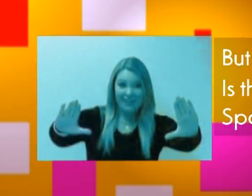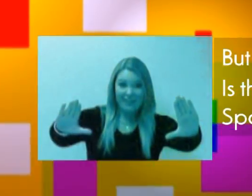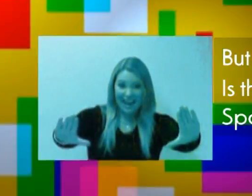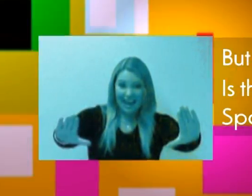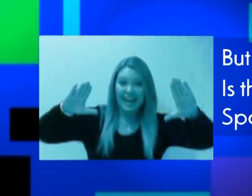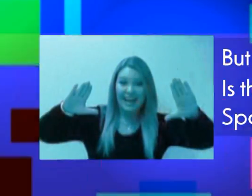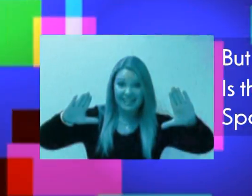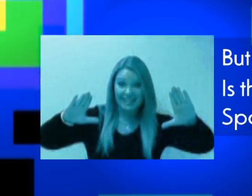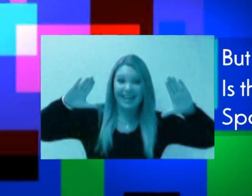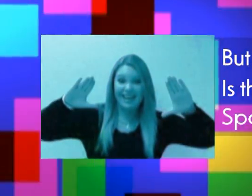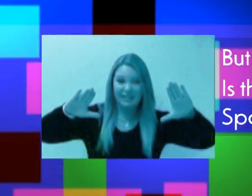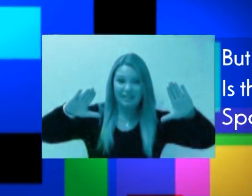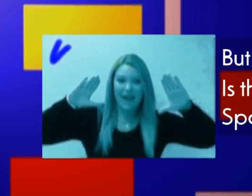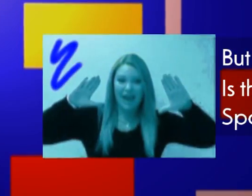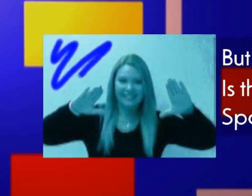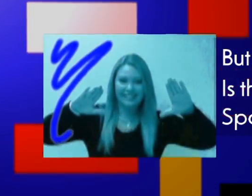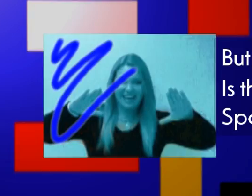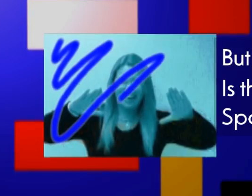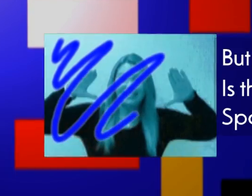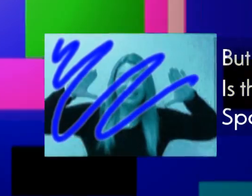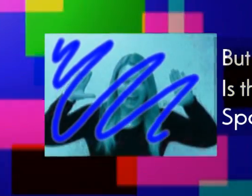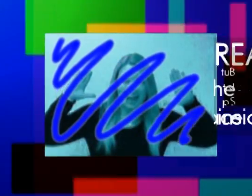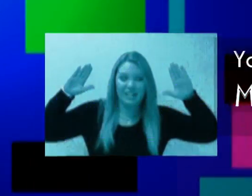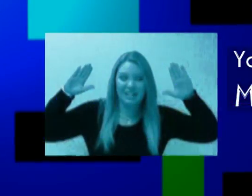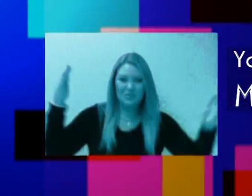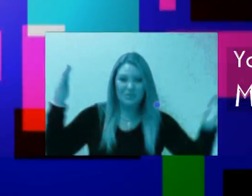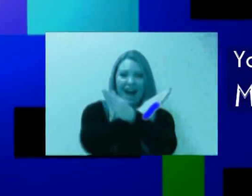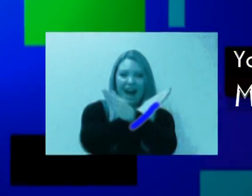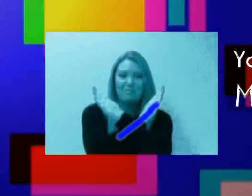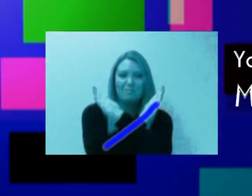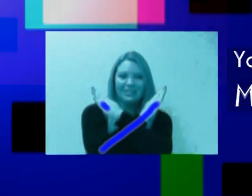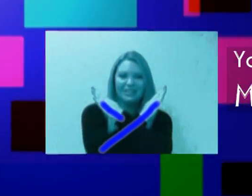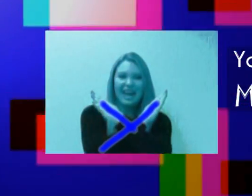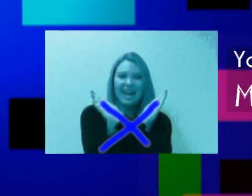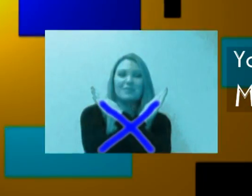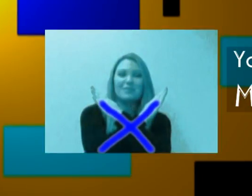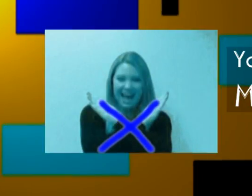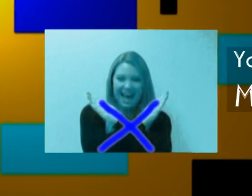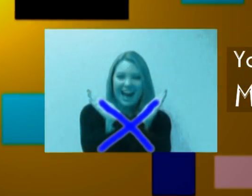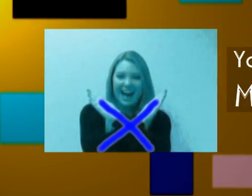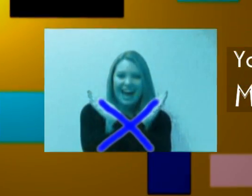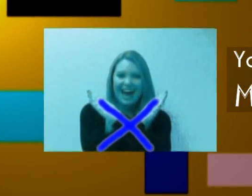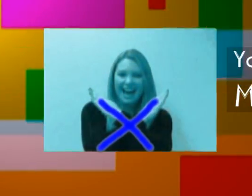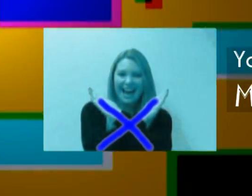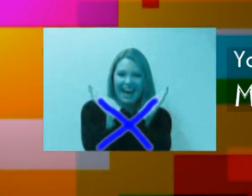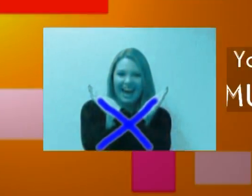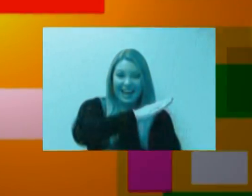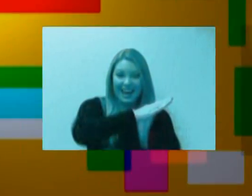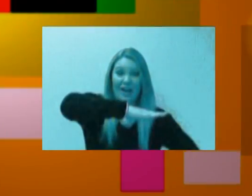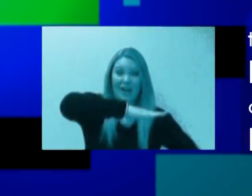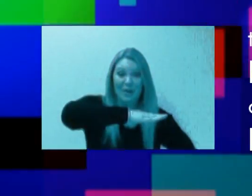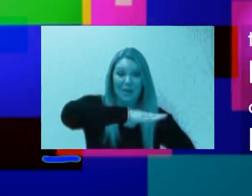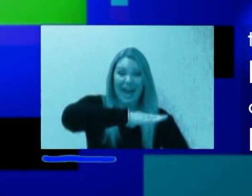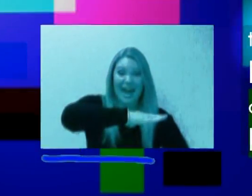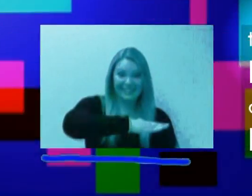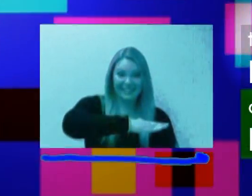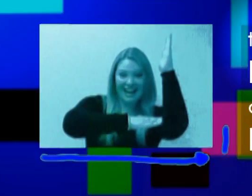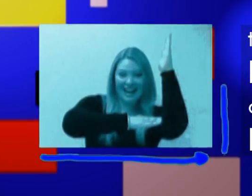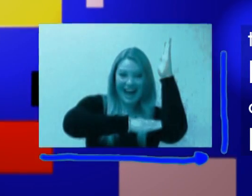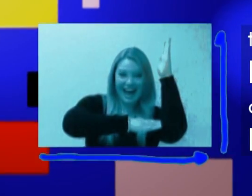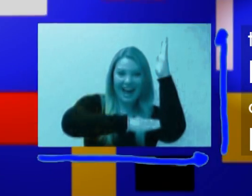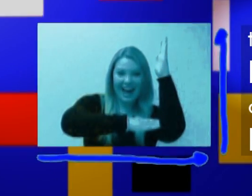But area is the space inside. You've gotta multiply the